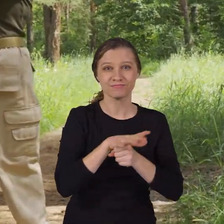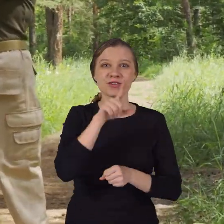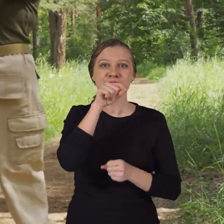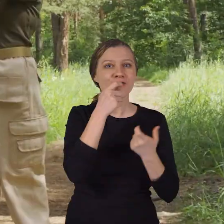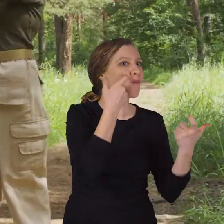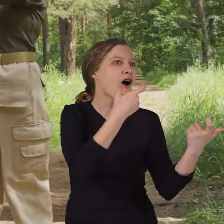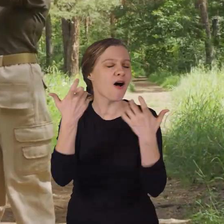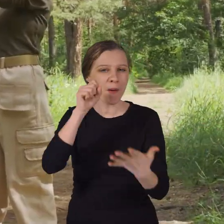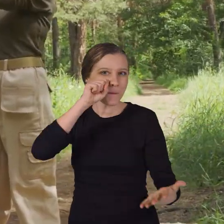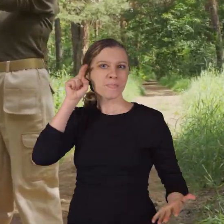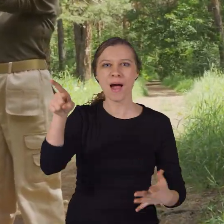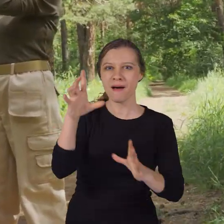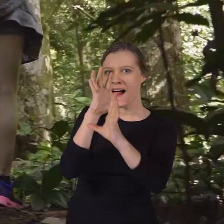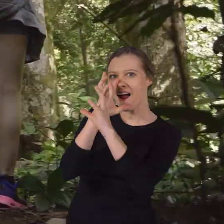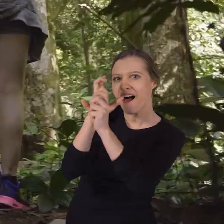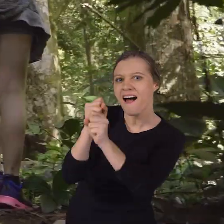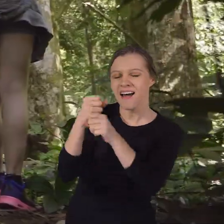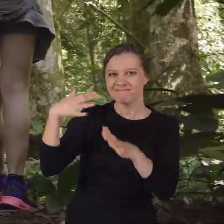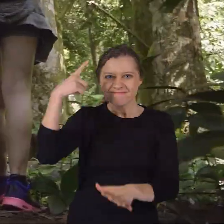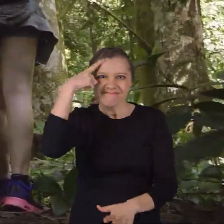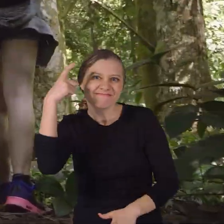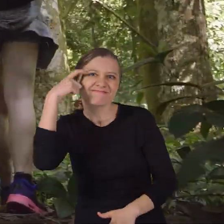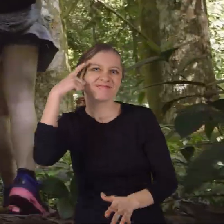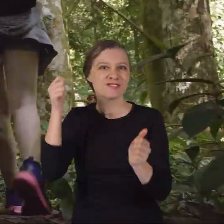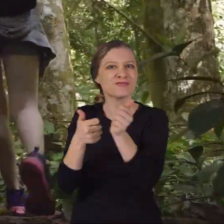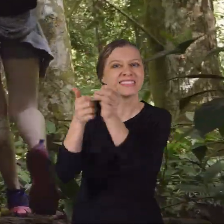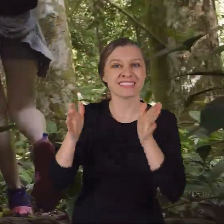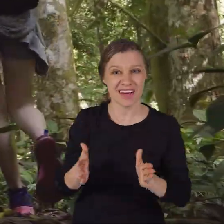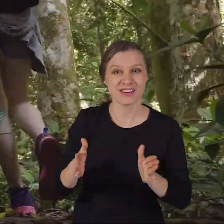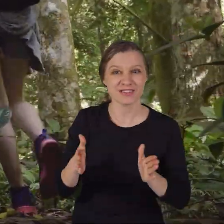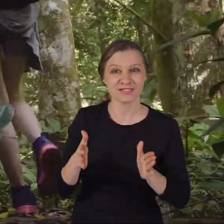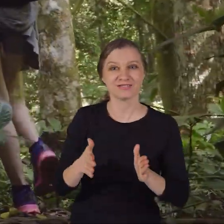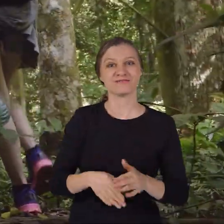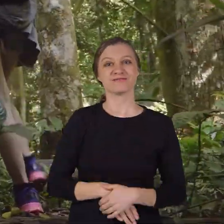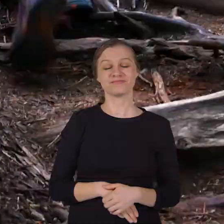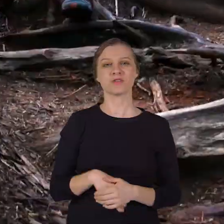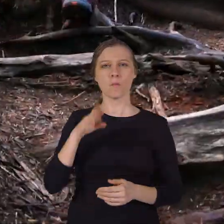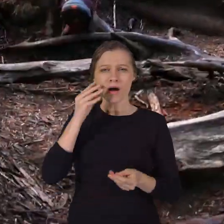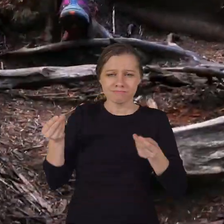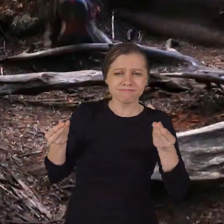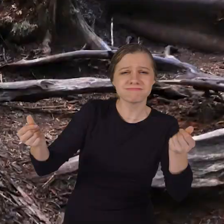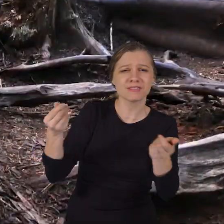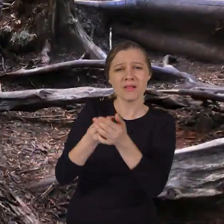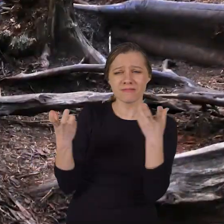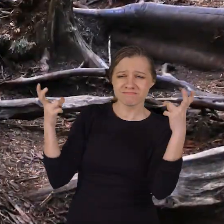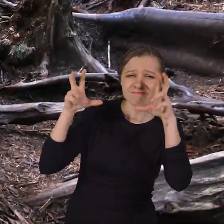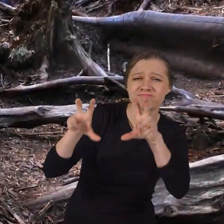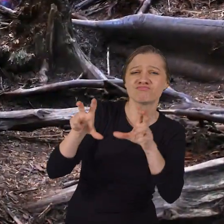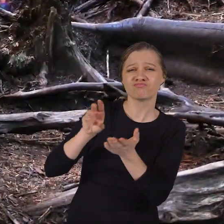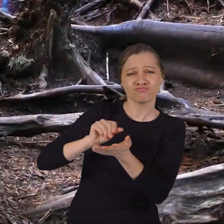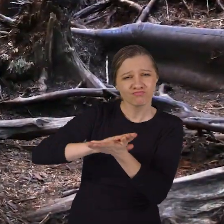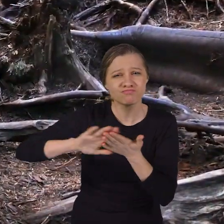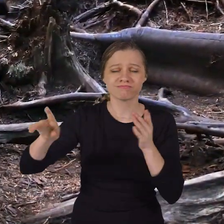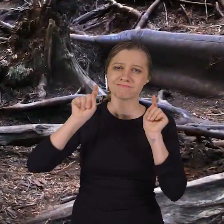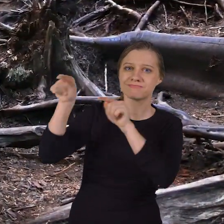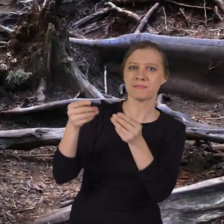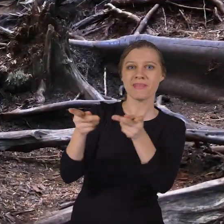spot these elusive and mysterious predators. So they spend money to come to places where owls may be found.